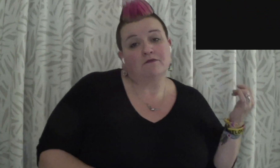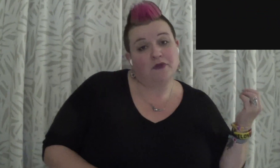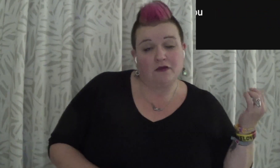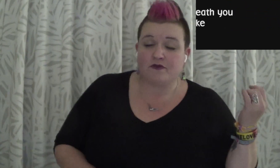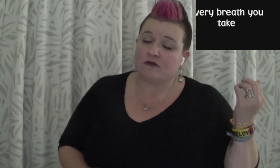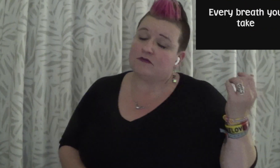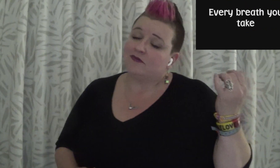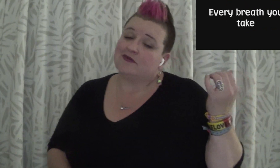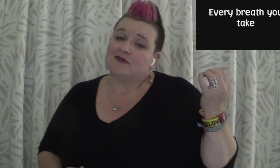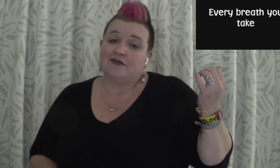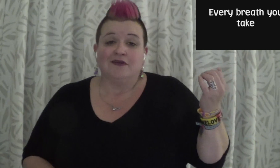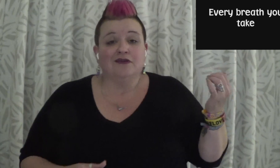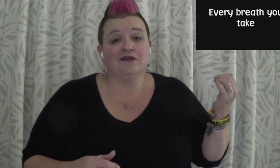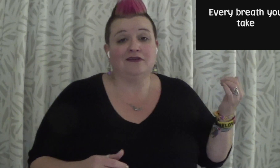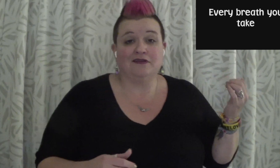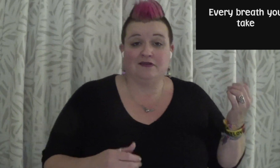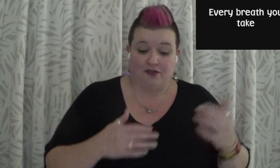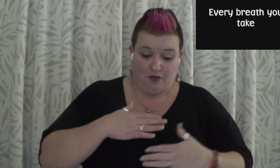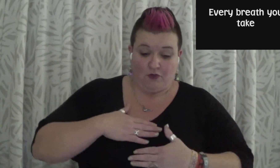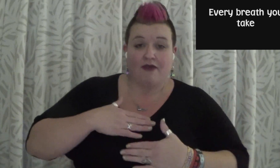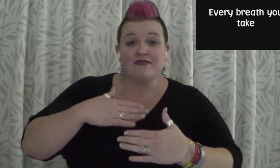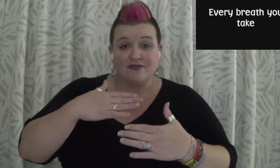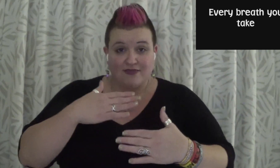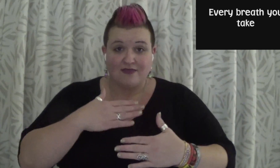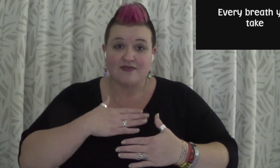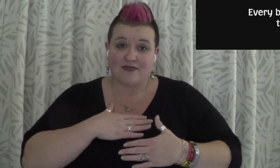Every breath you take